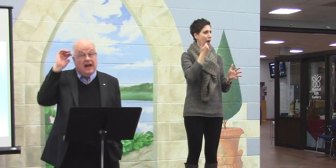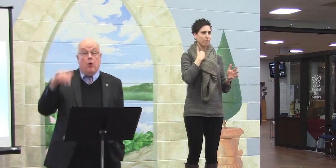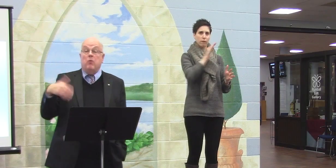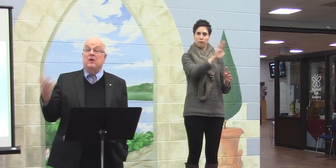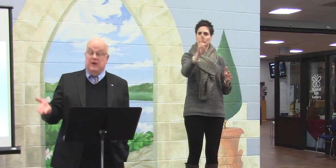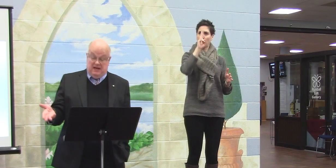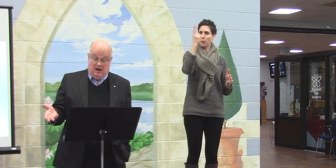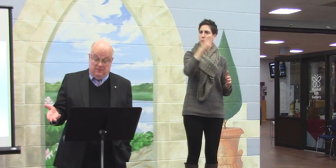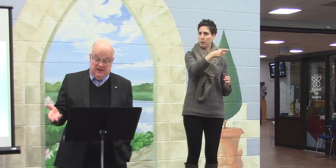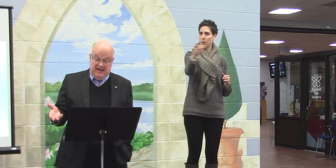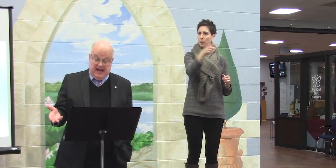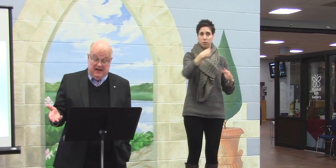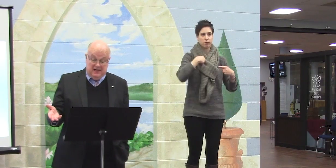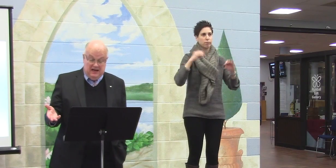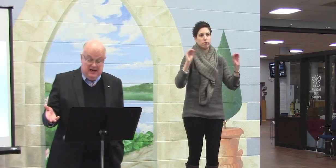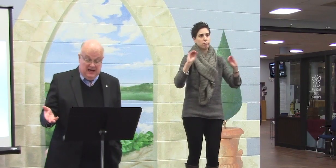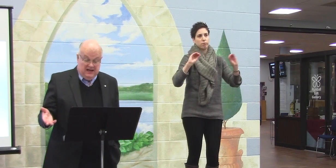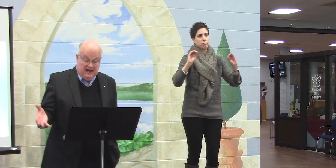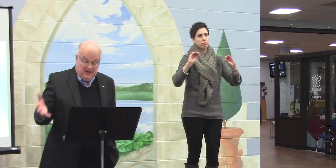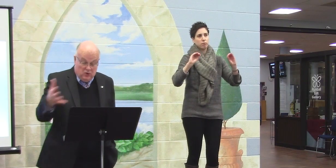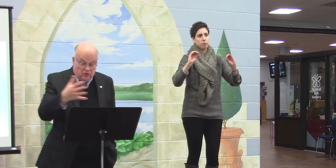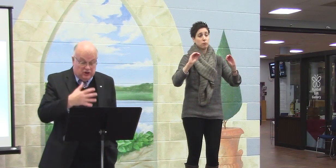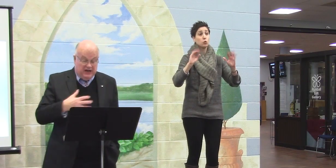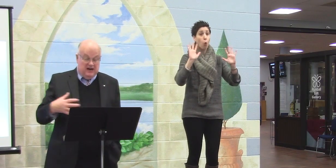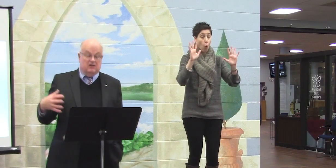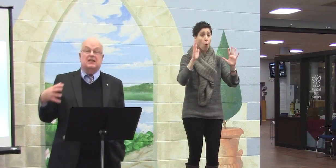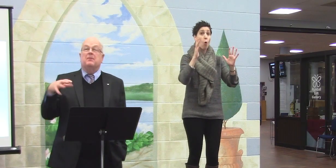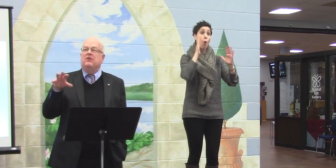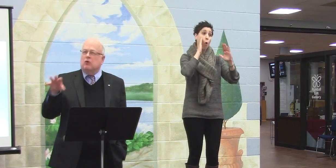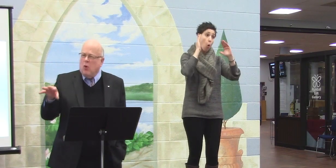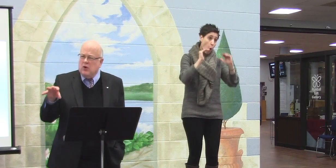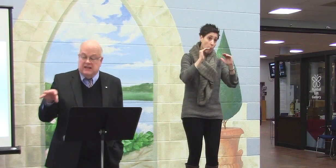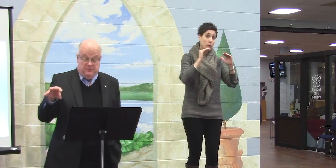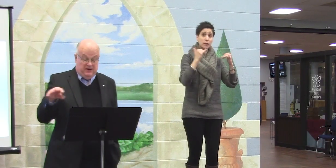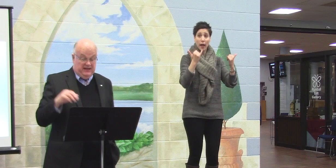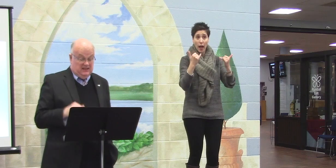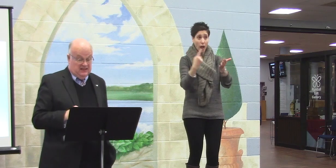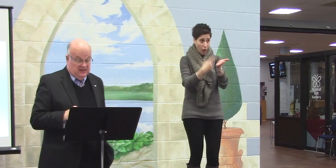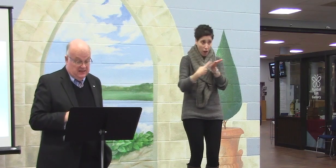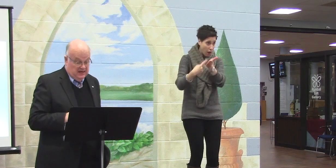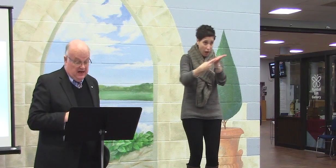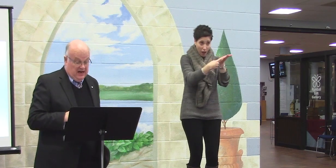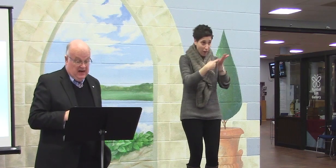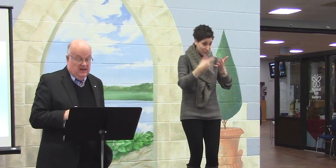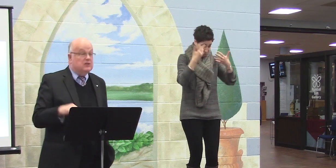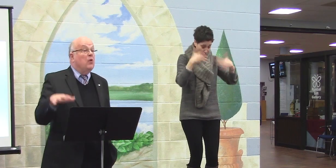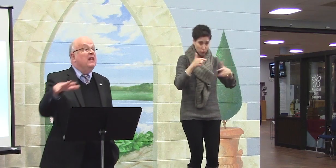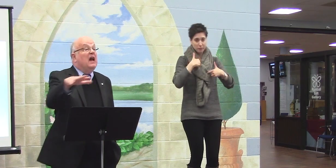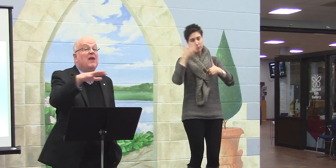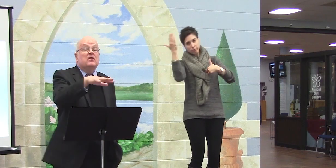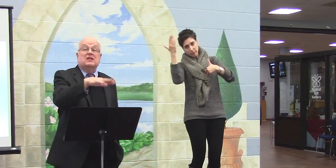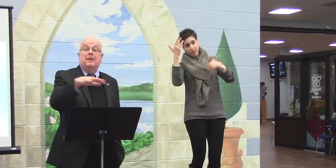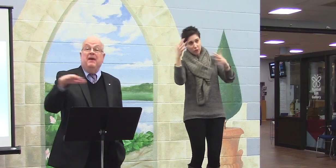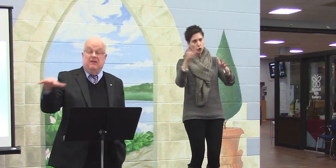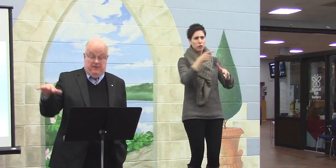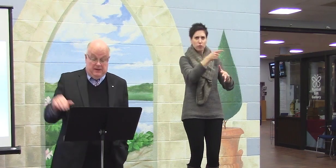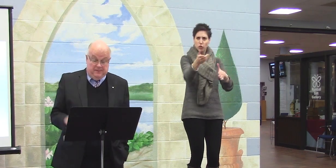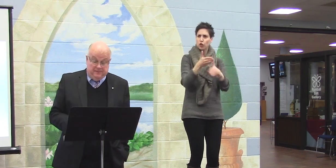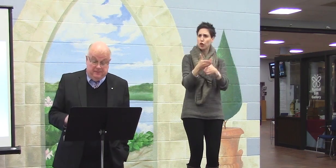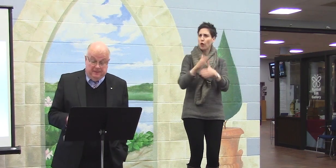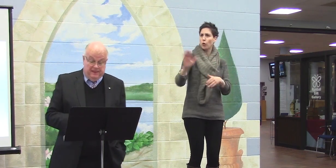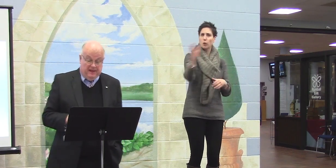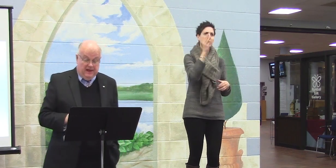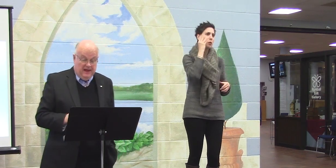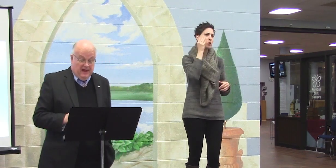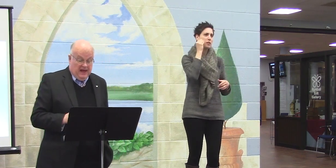And I hope when we come to the end that you'll share some of your own experiences so that others can benefit benefit.